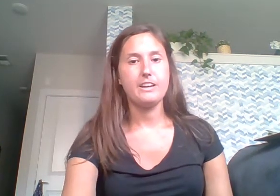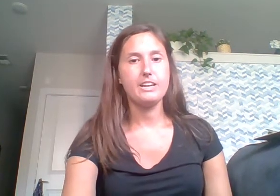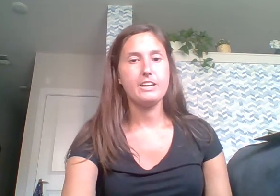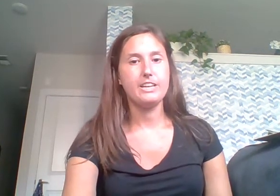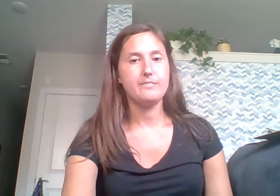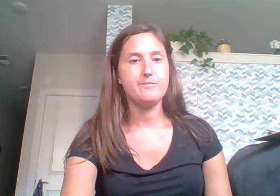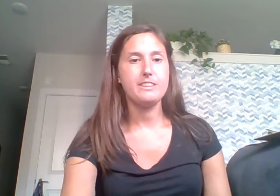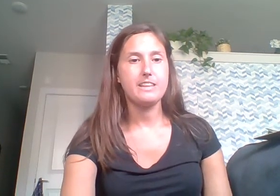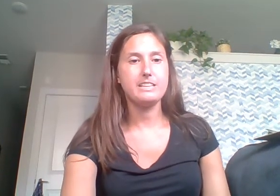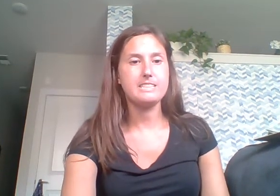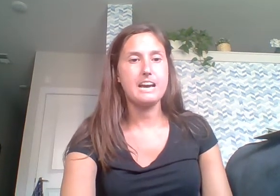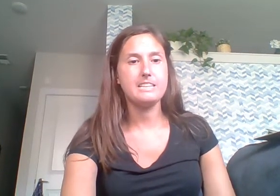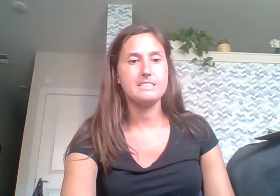very good. Thanks, guys. Let's